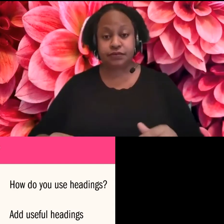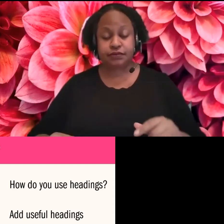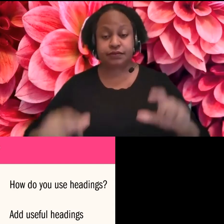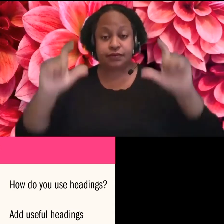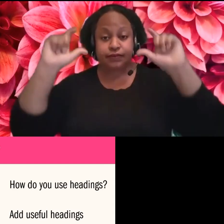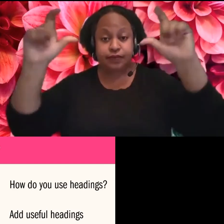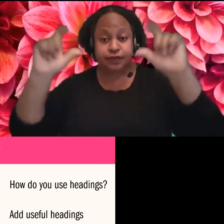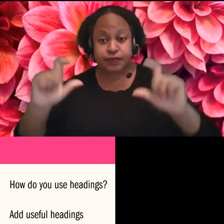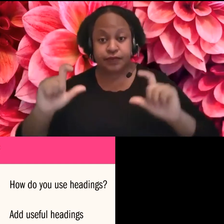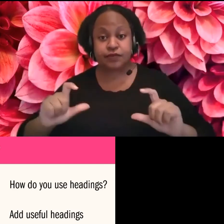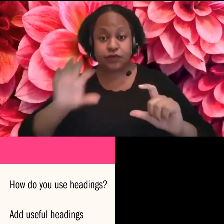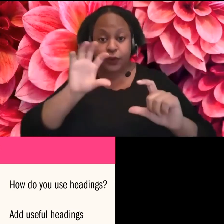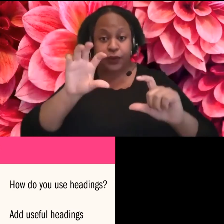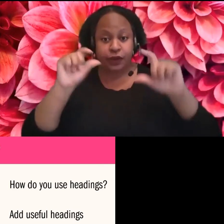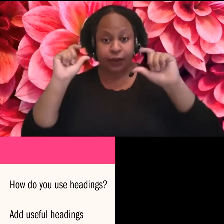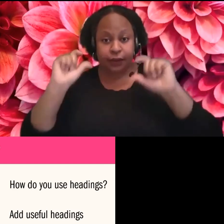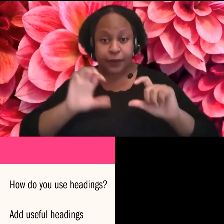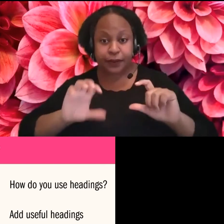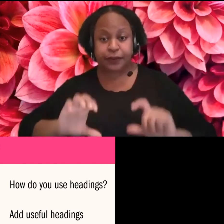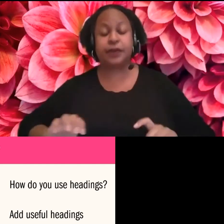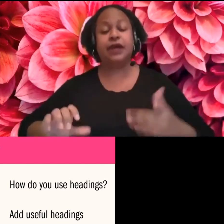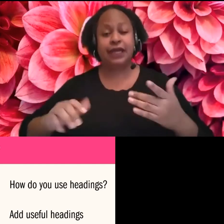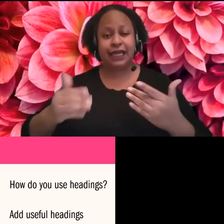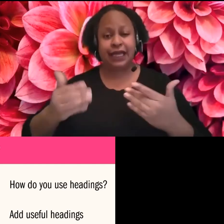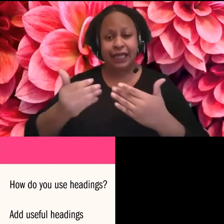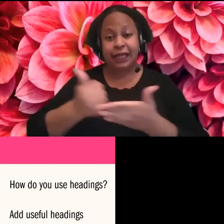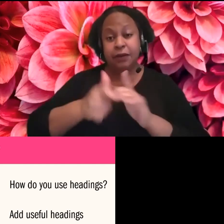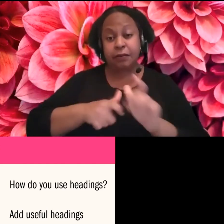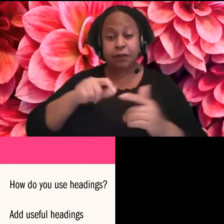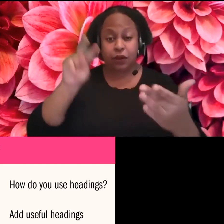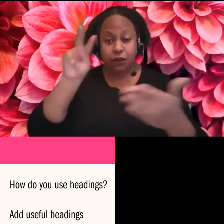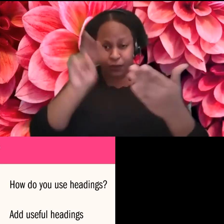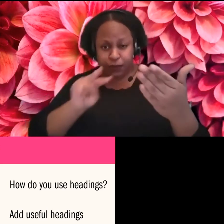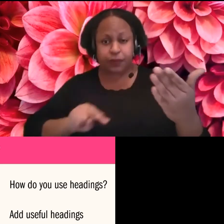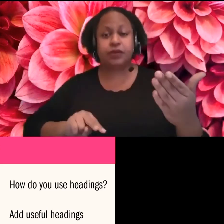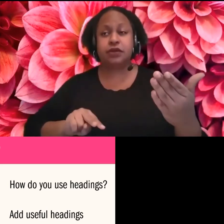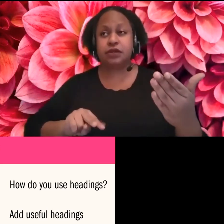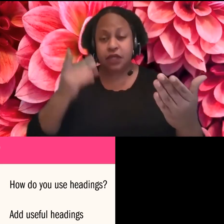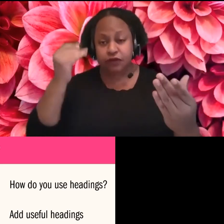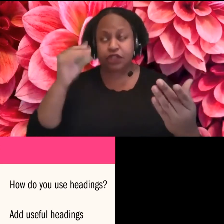Um, understand the order of steps. Wait, hang on.